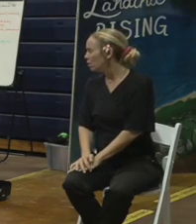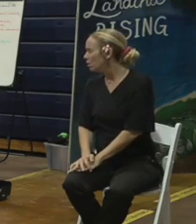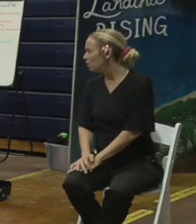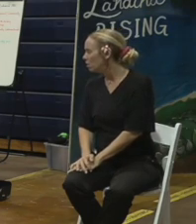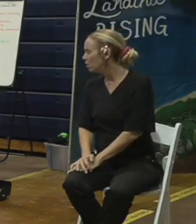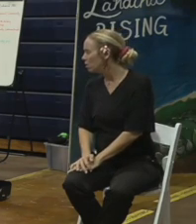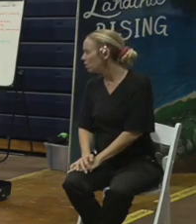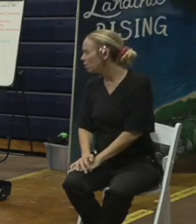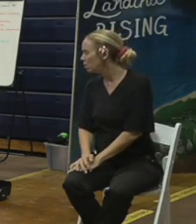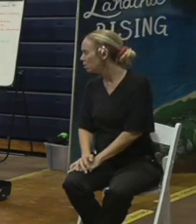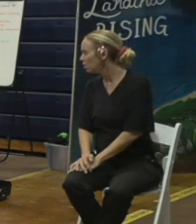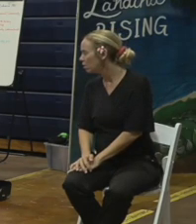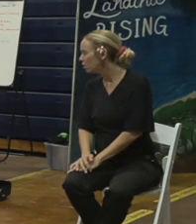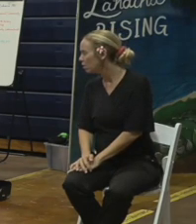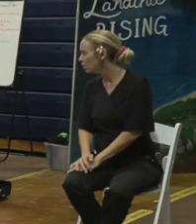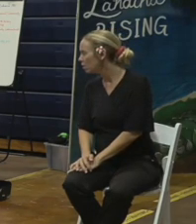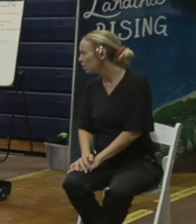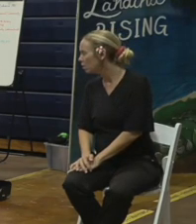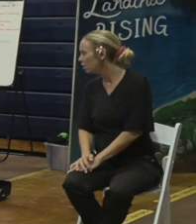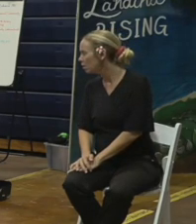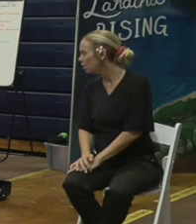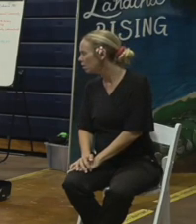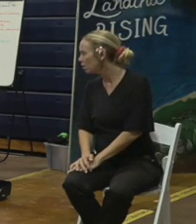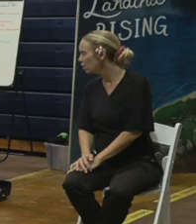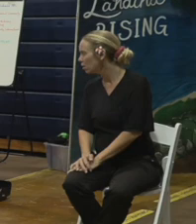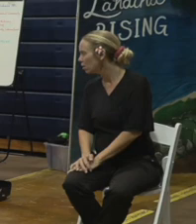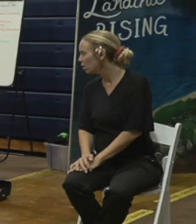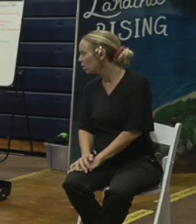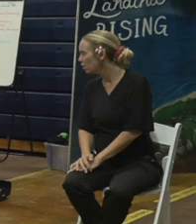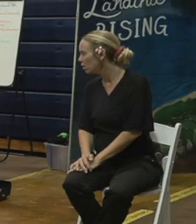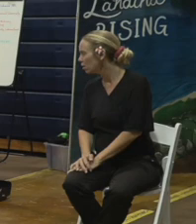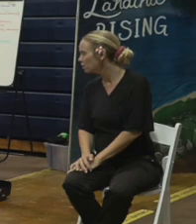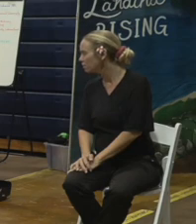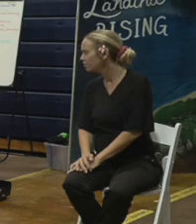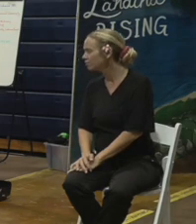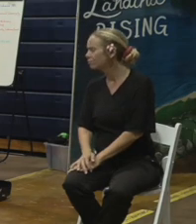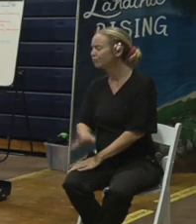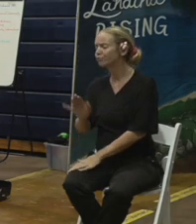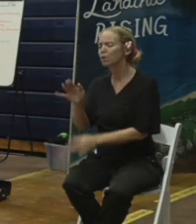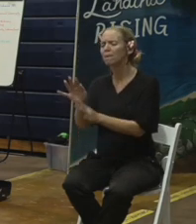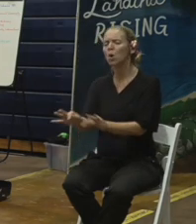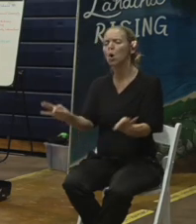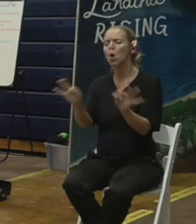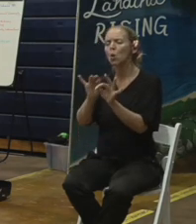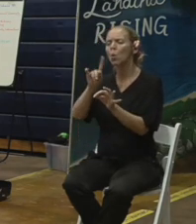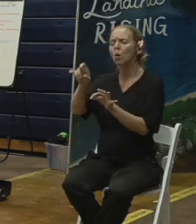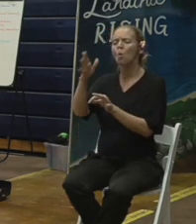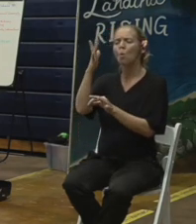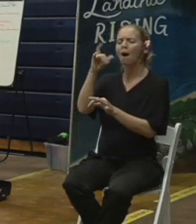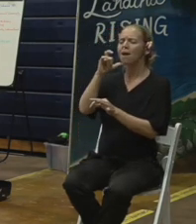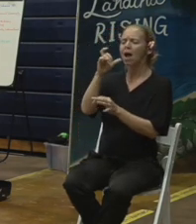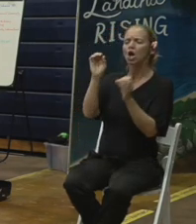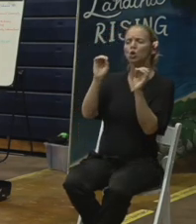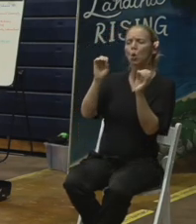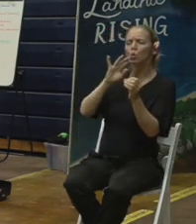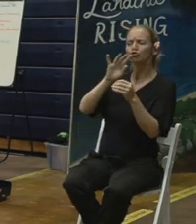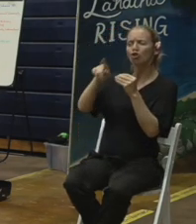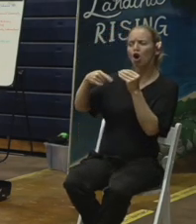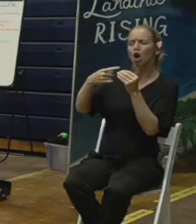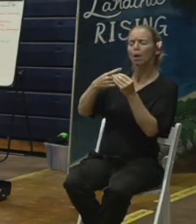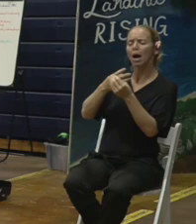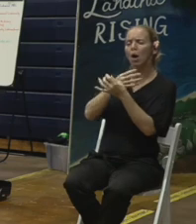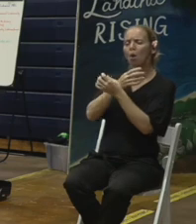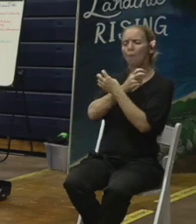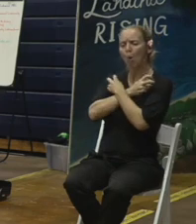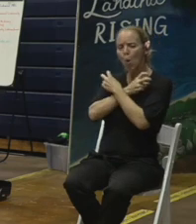why has nothing been said tonight about respecting the human remains that are in the ash so previously we talked about human remains